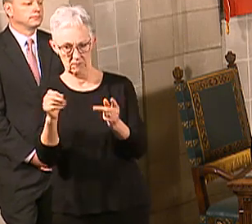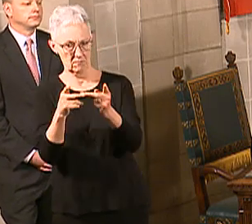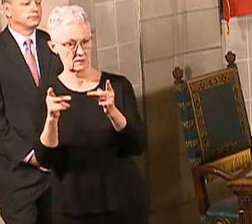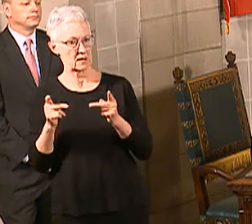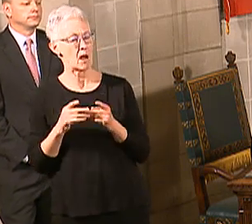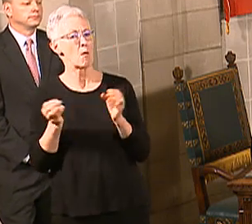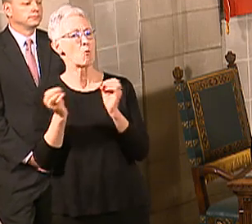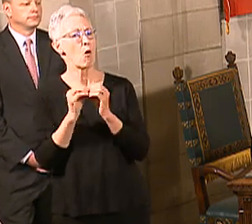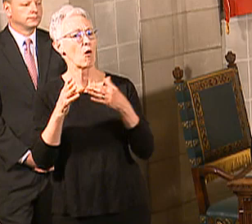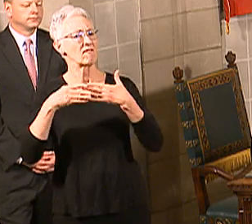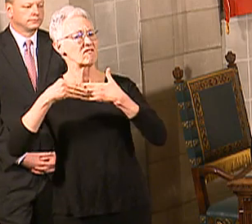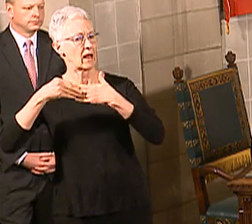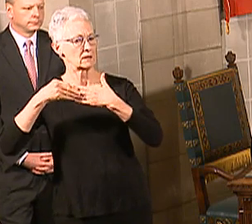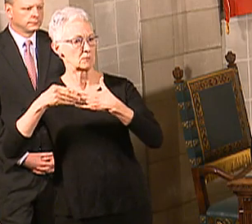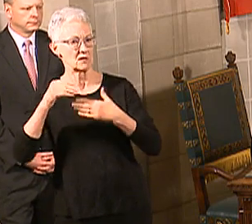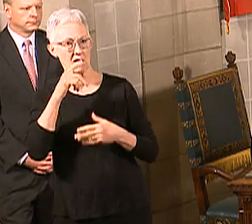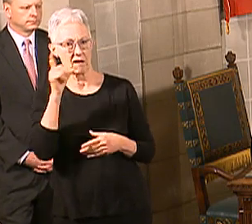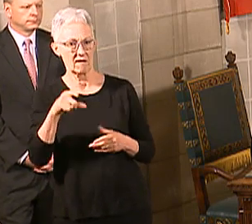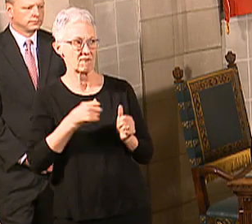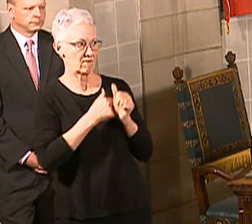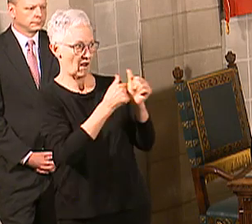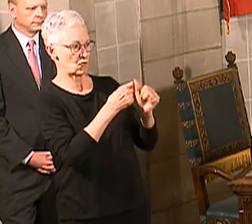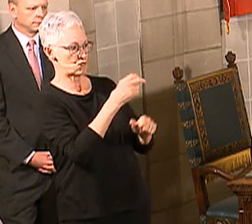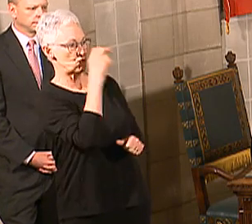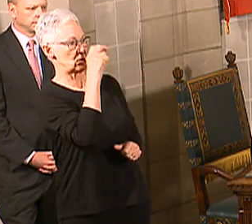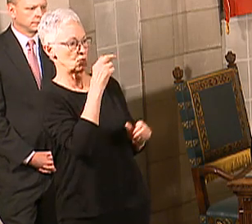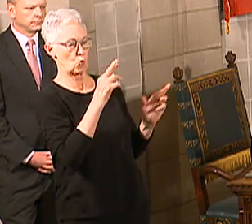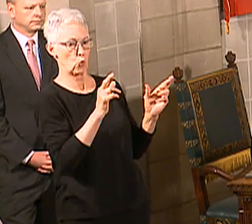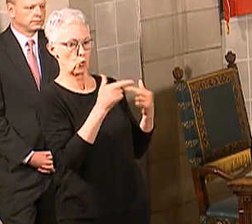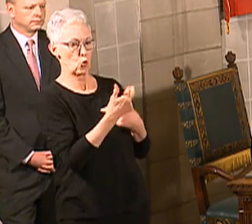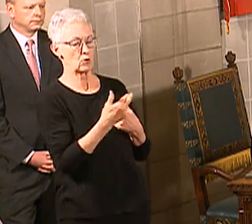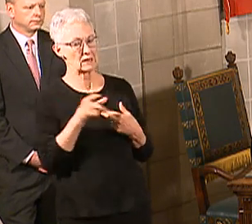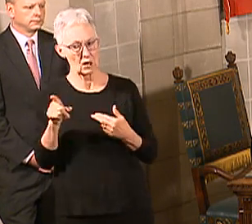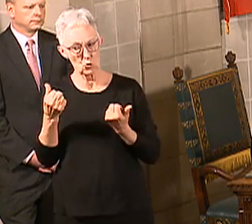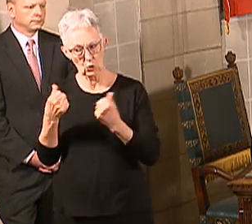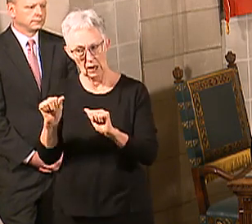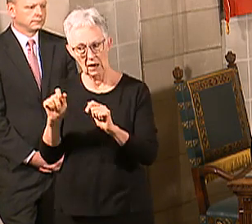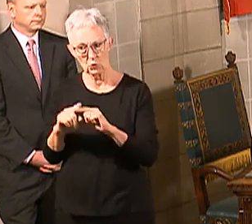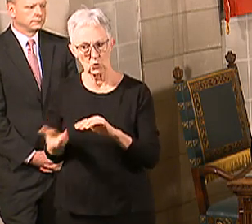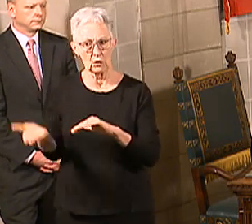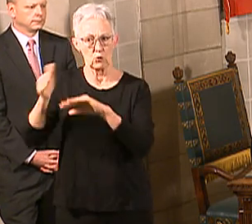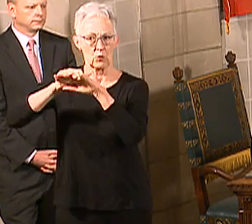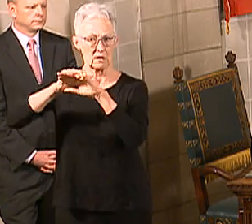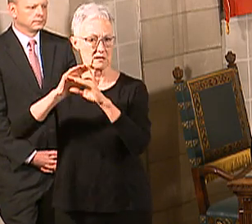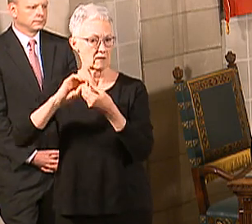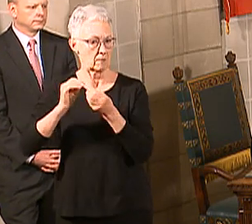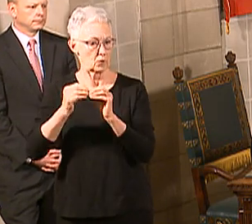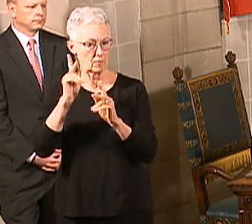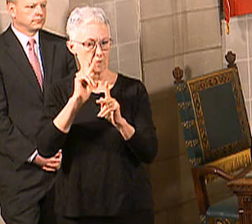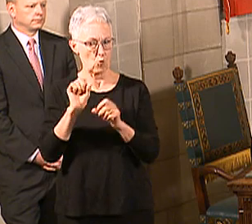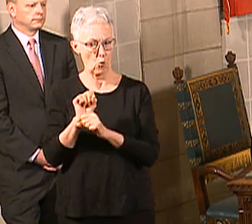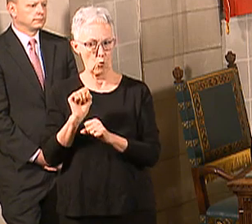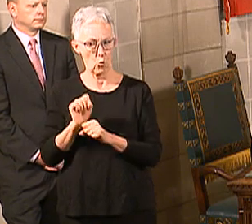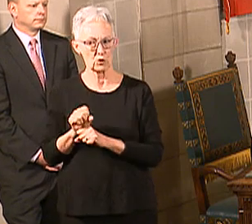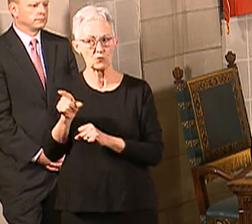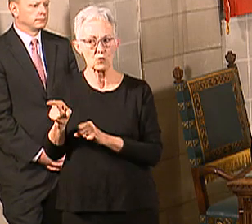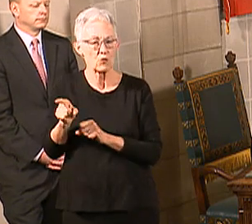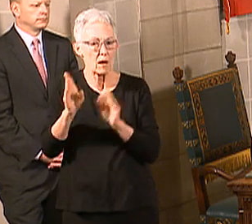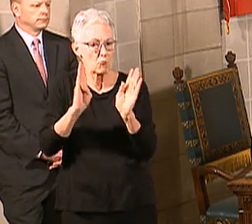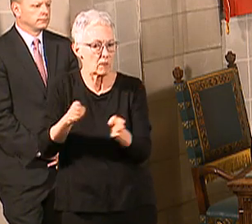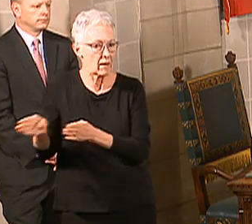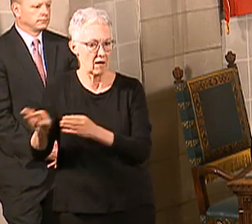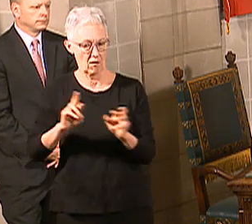allowing that to expand, and really making it so that we can increase that hospital capacity here in our state to be able to accommodate